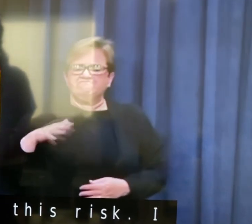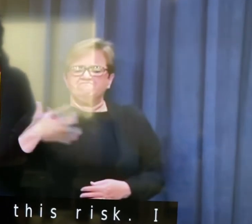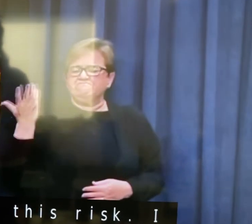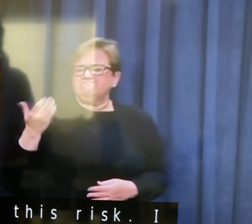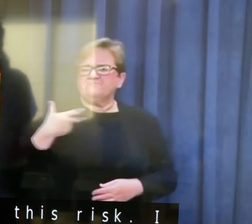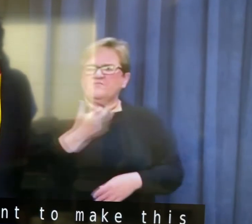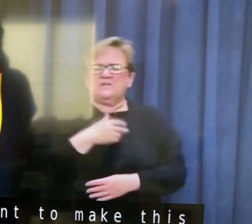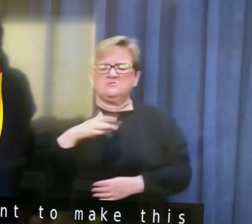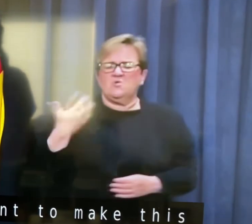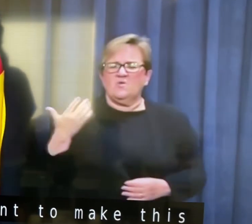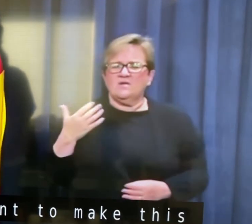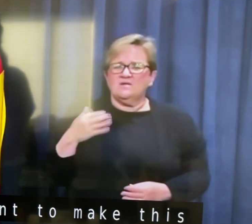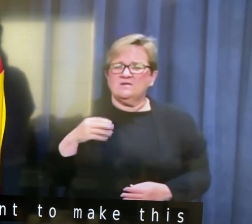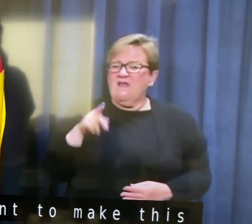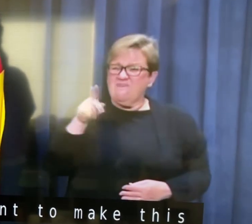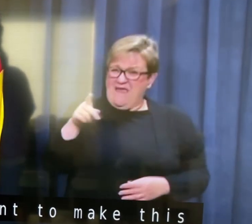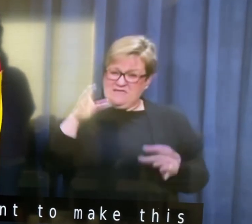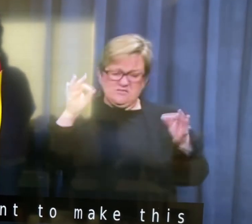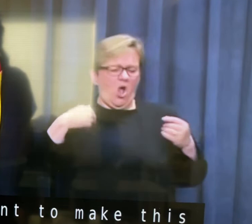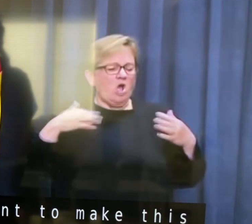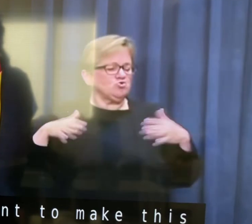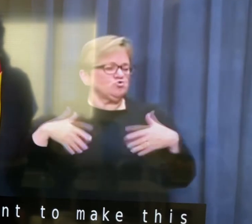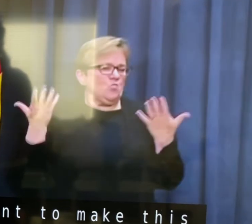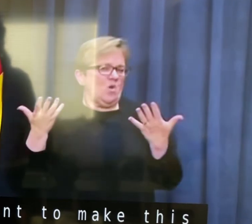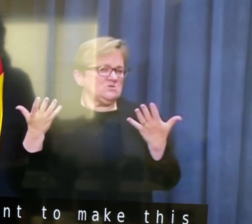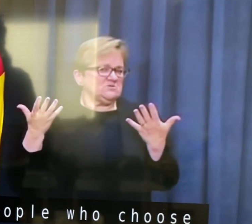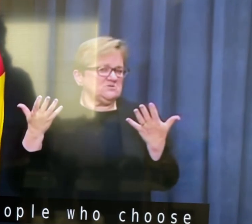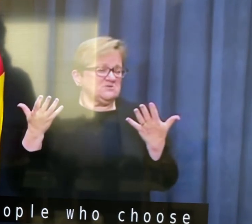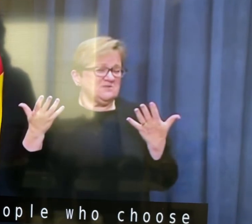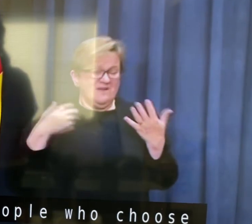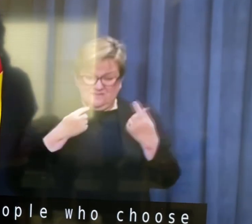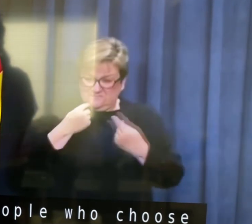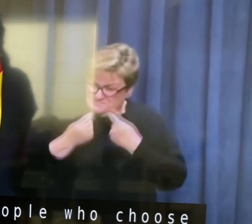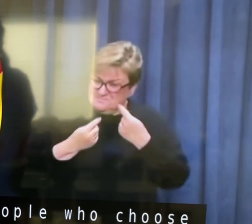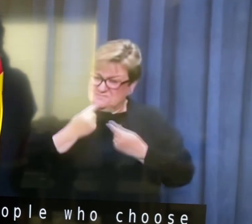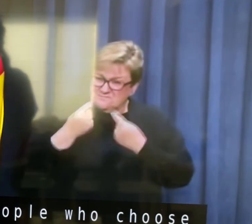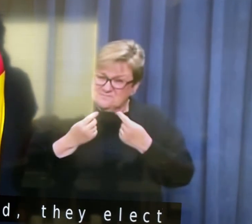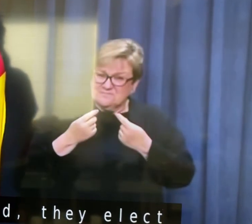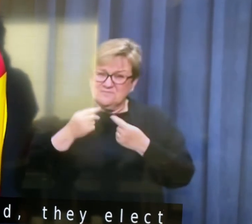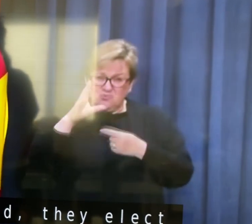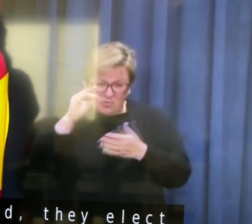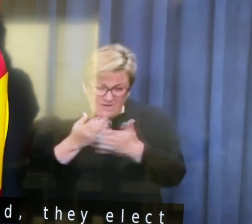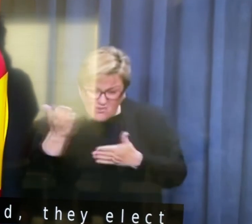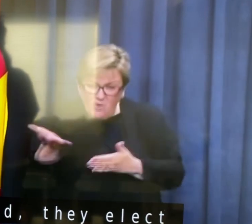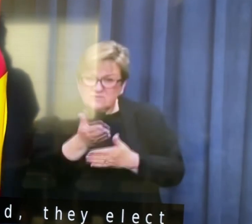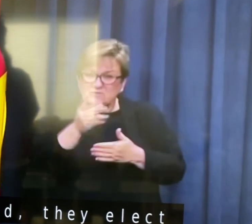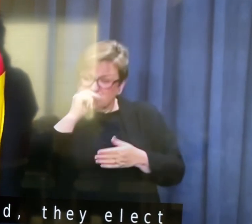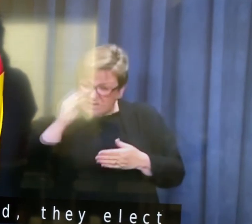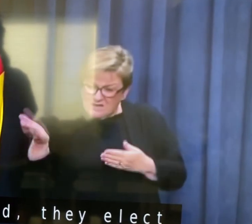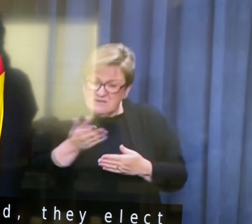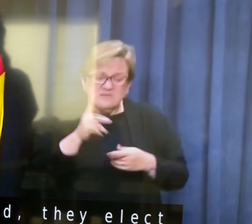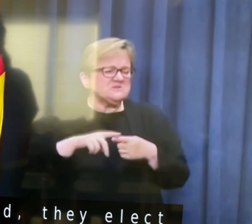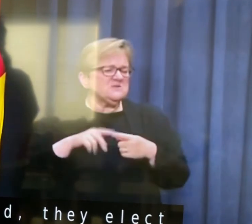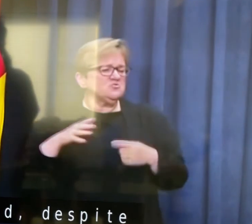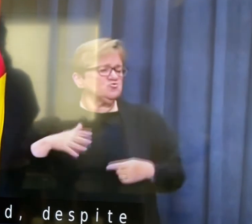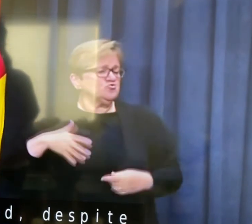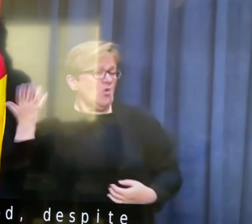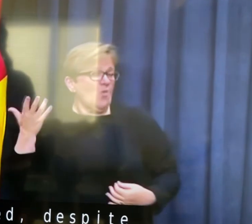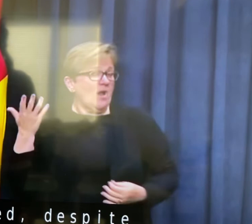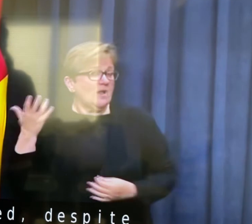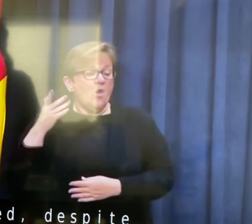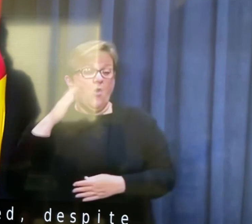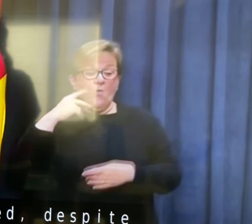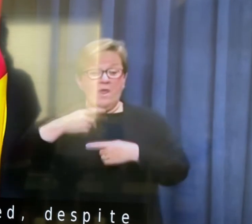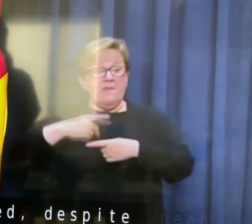vaccinated, they actually elect not to be vaccinated, despite having had the opportunity and been offered it many times. When